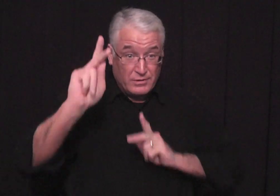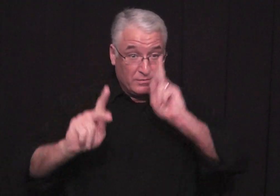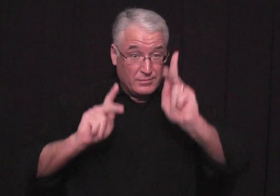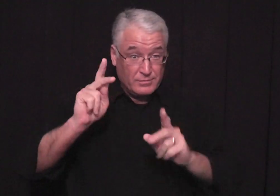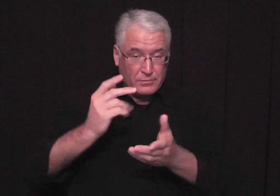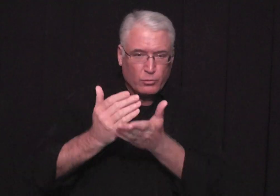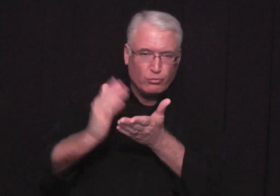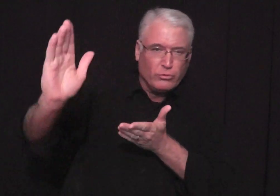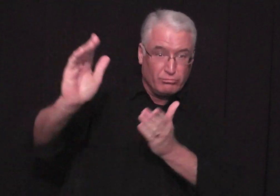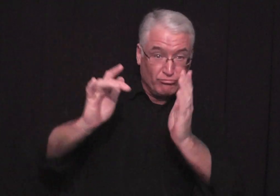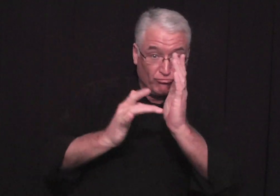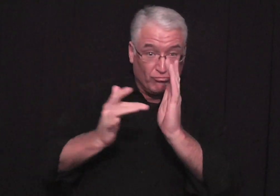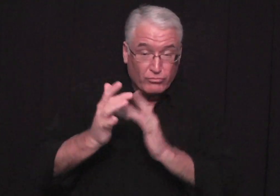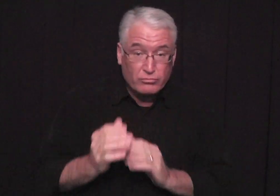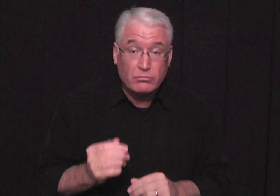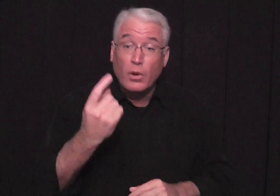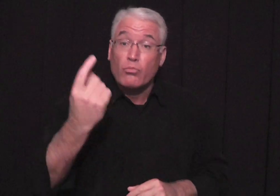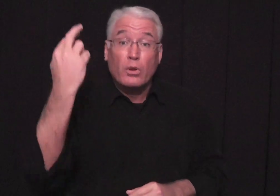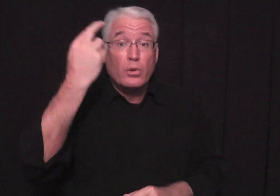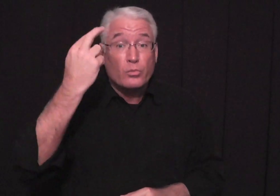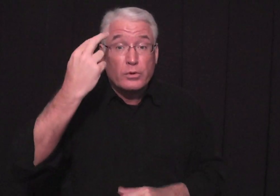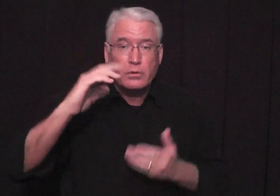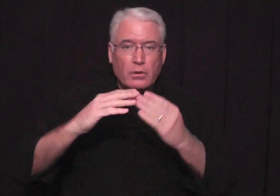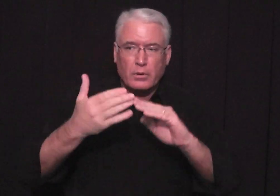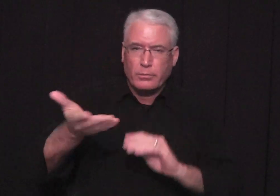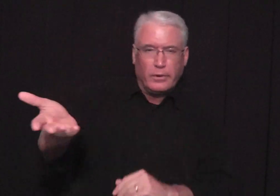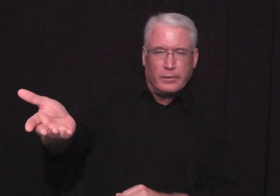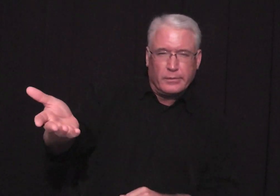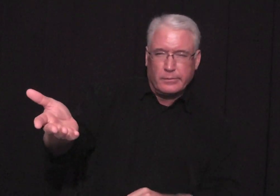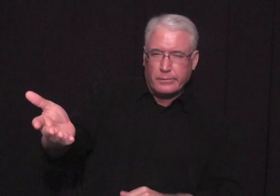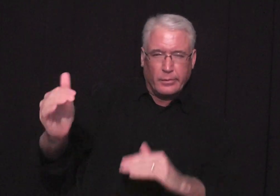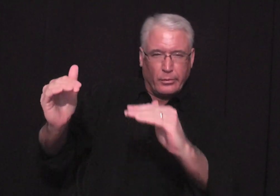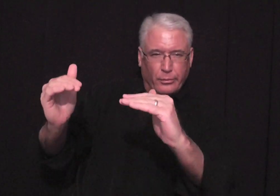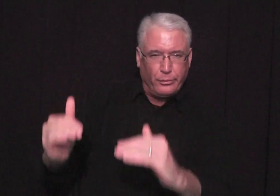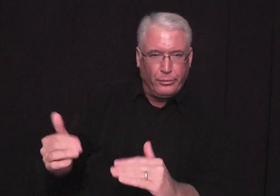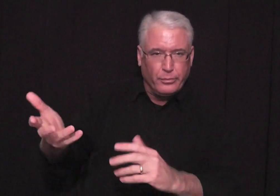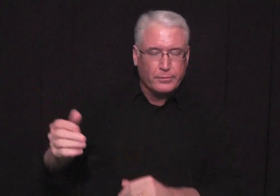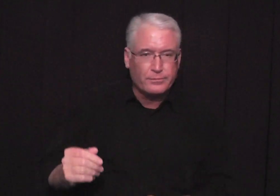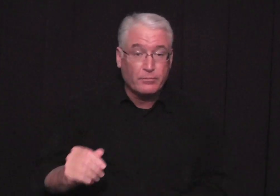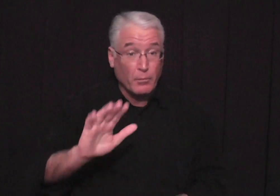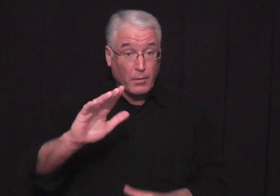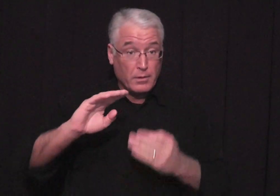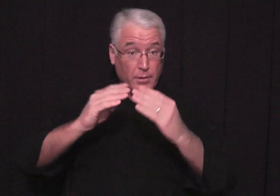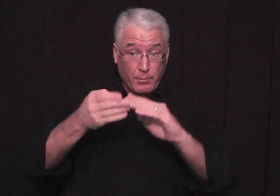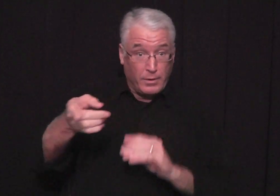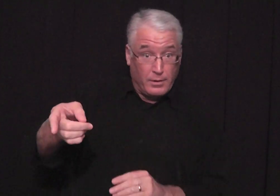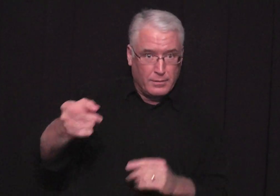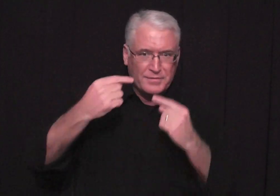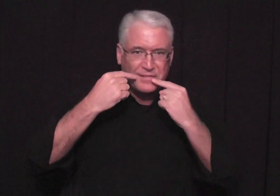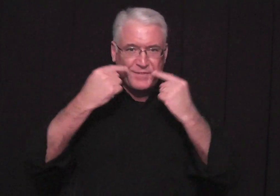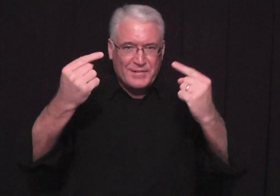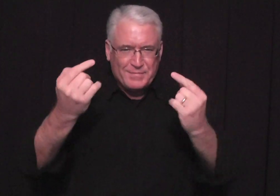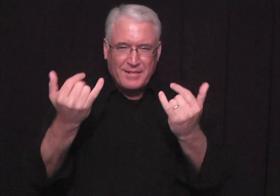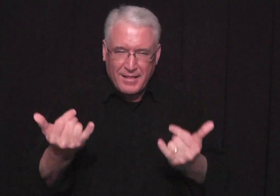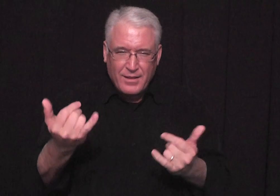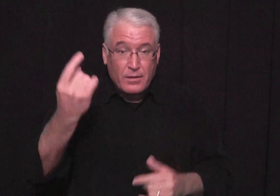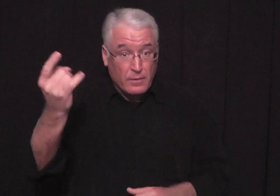you know some people rejected jesus one reason was because it was little bethlehem little town